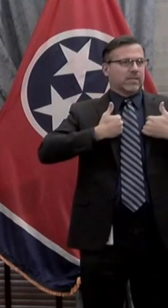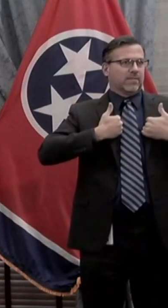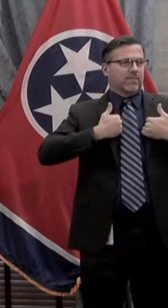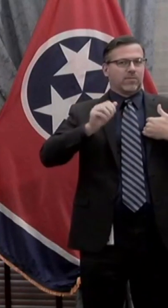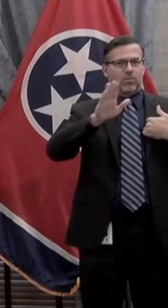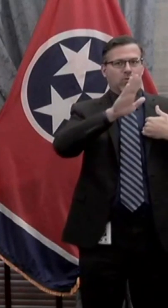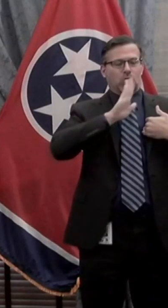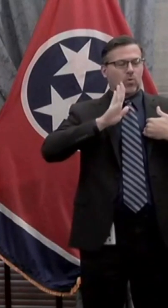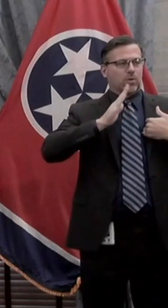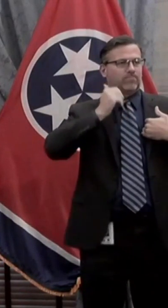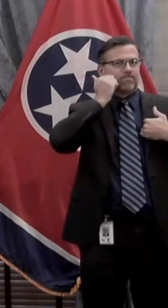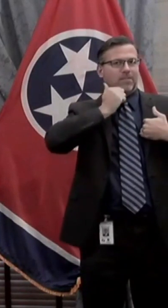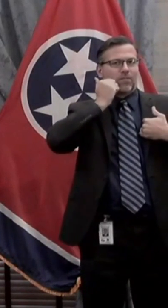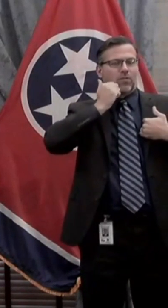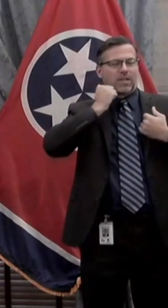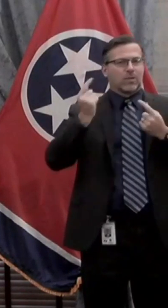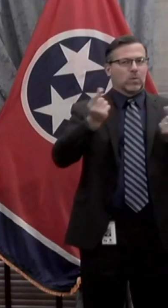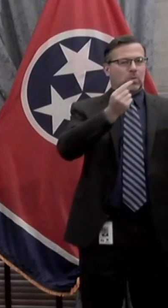lives,